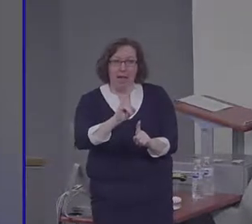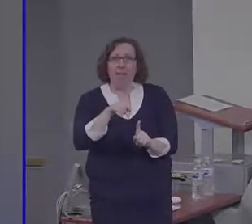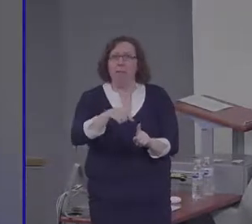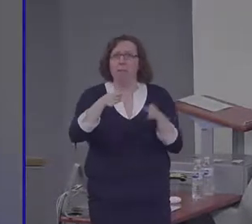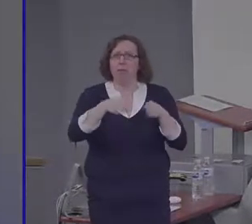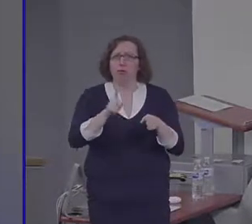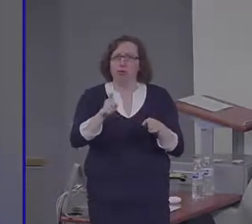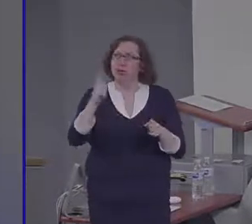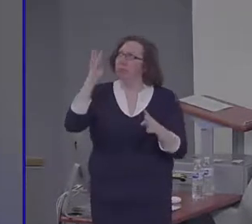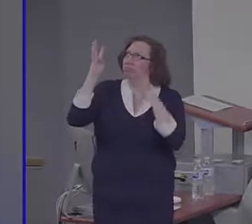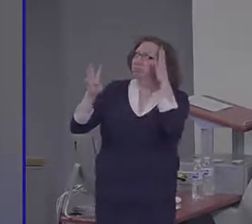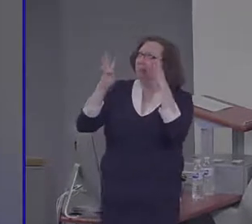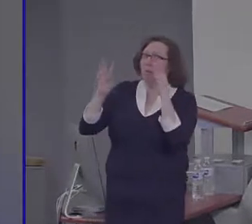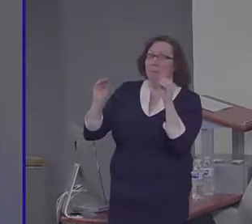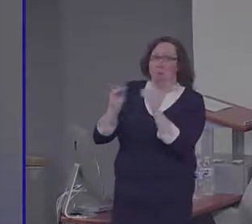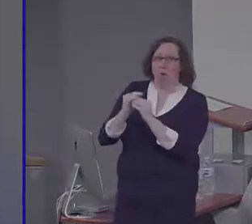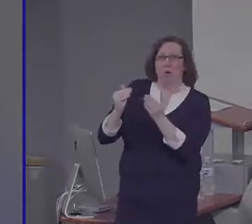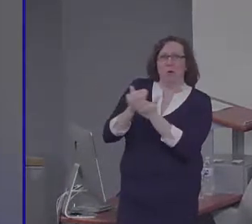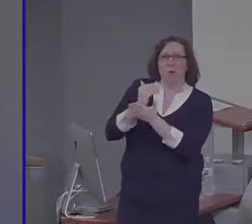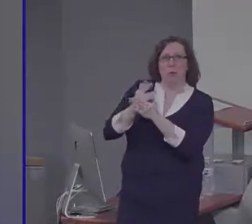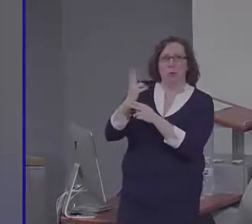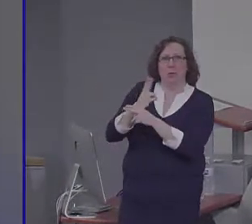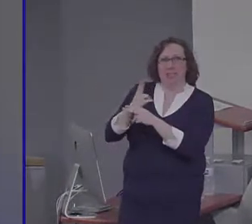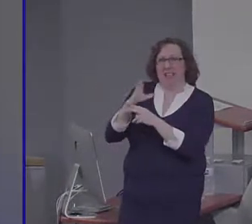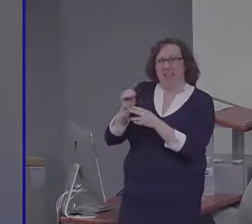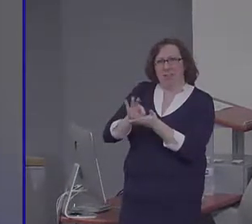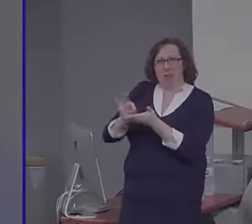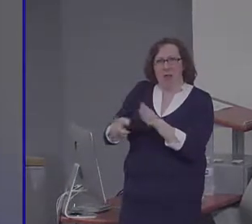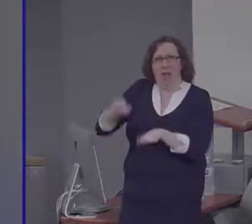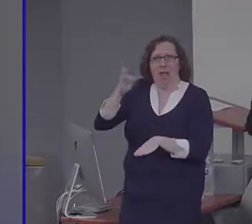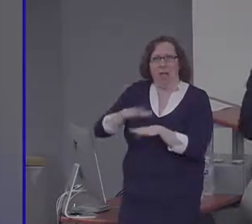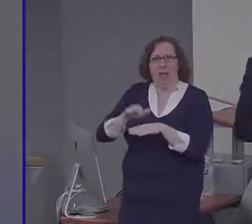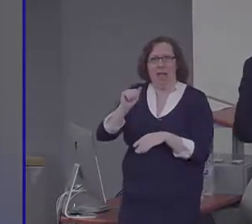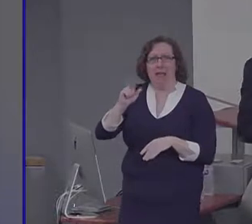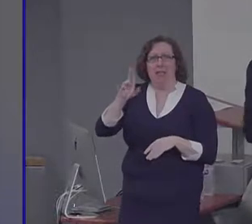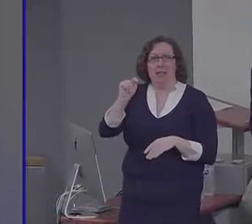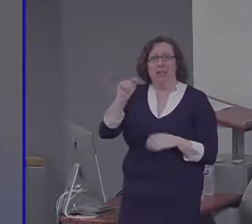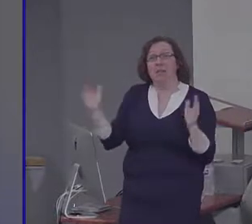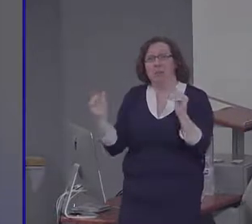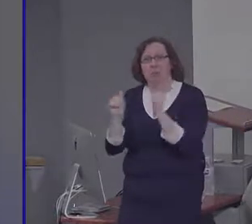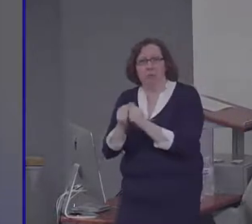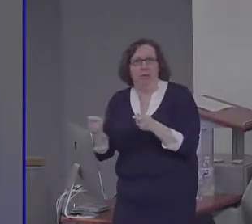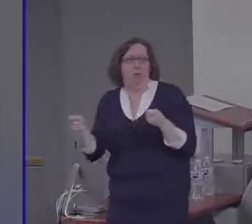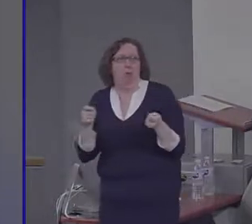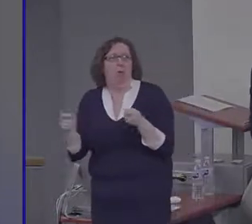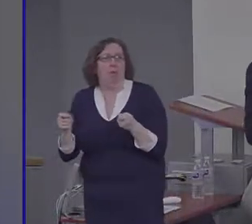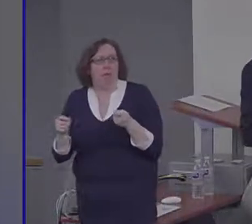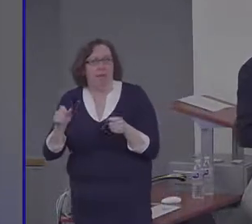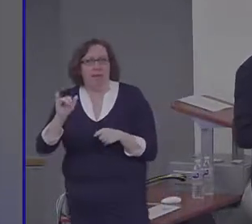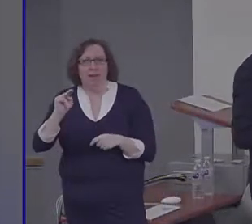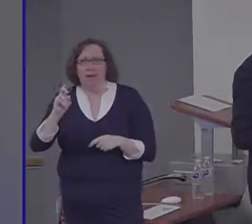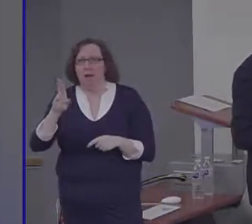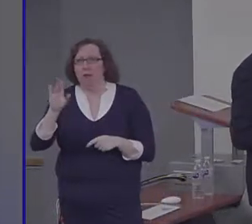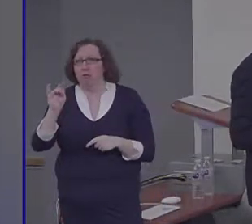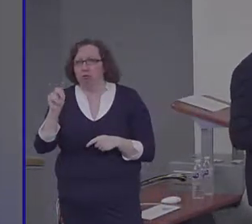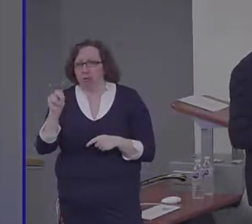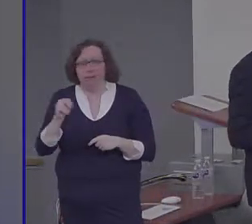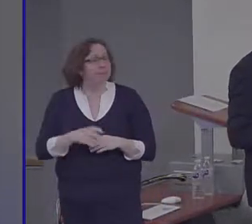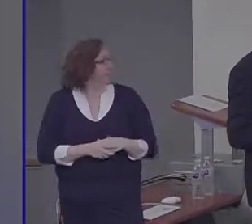for objects on the AUT than if you've just had a control induction. So that's the study that we did.